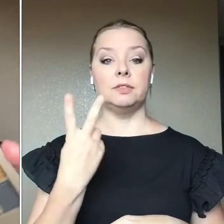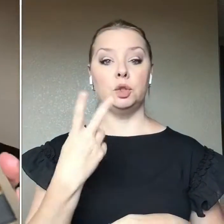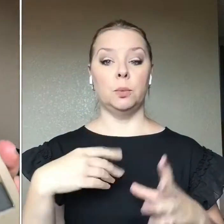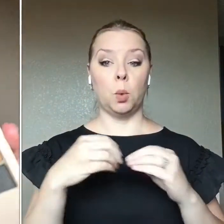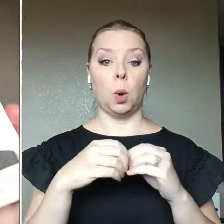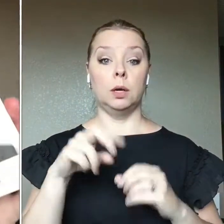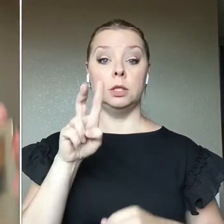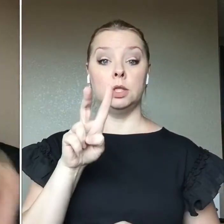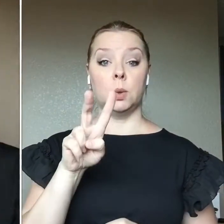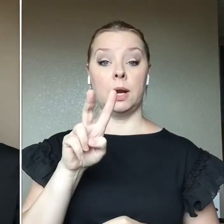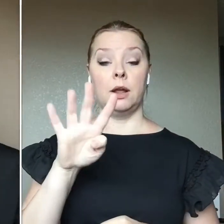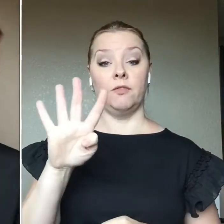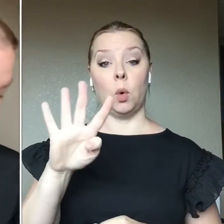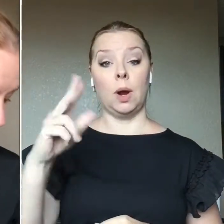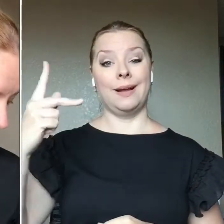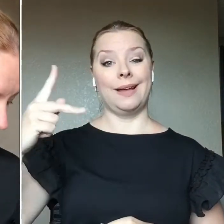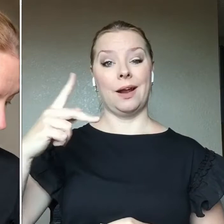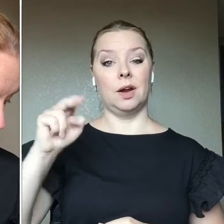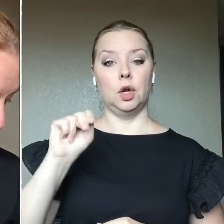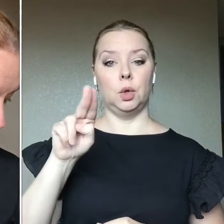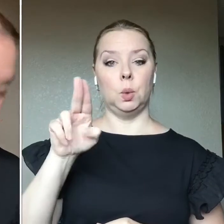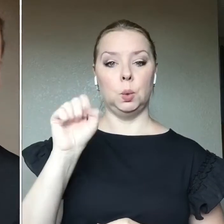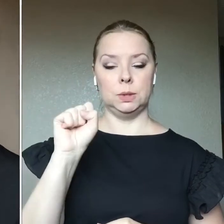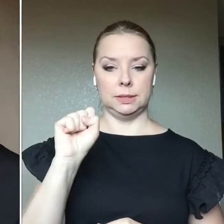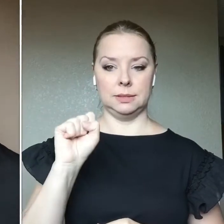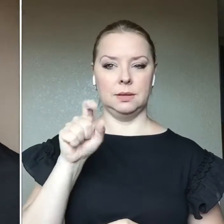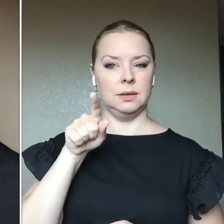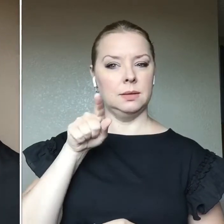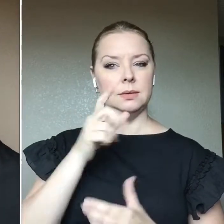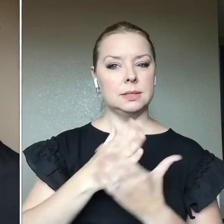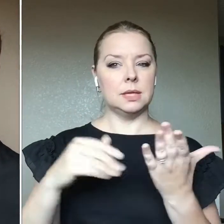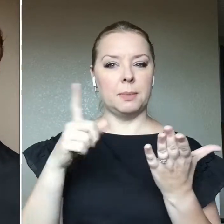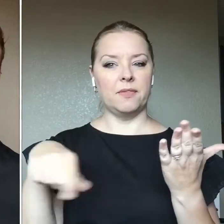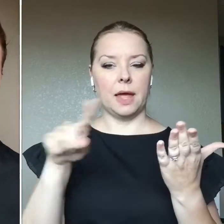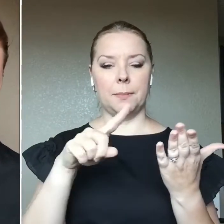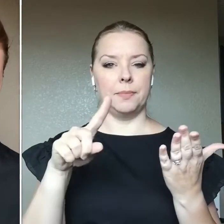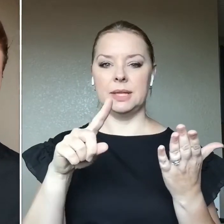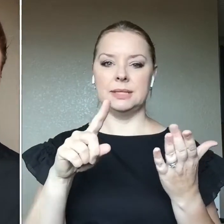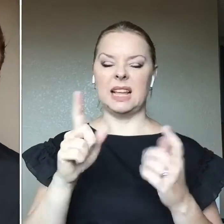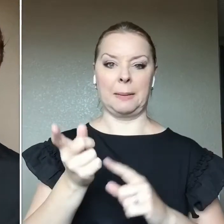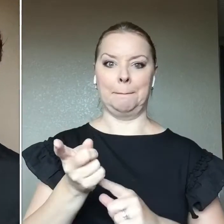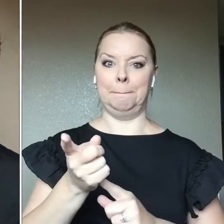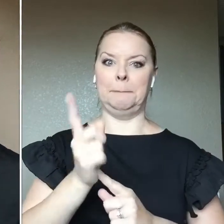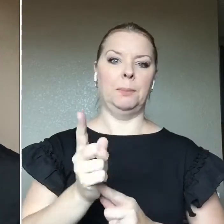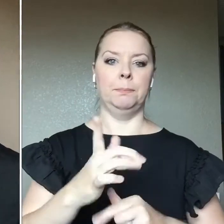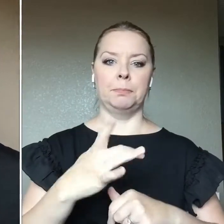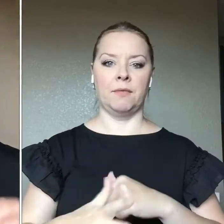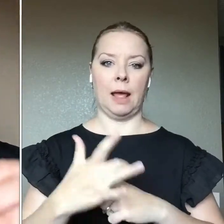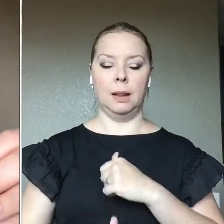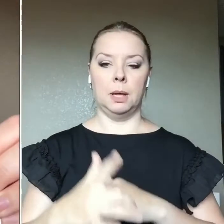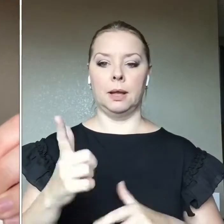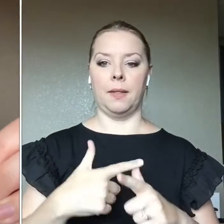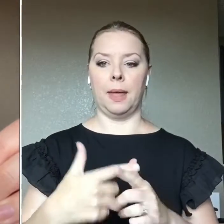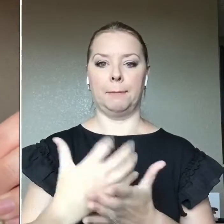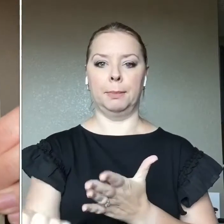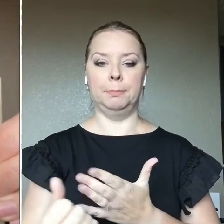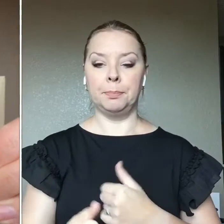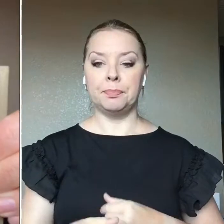karat nudes. I think some of these were like a hot minute that it was available. Like how pretty.